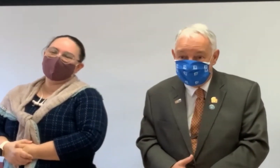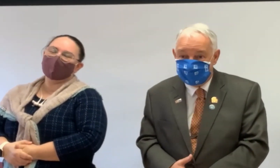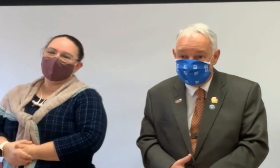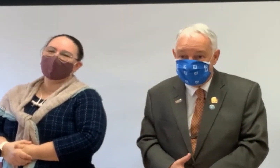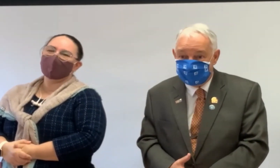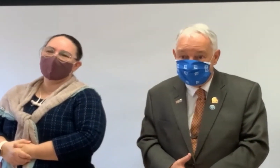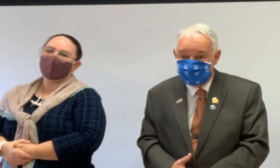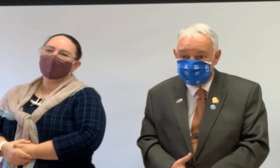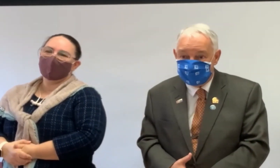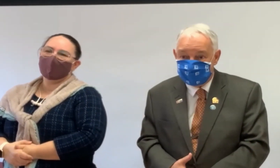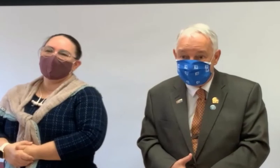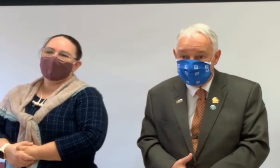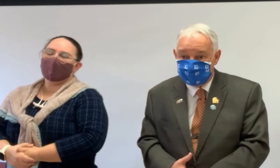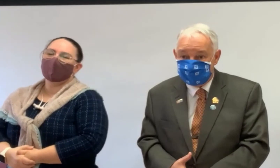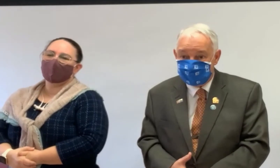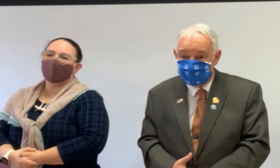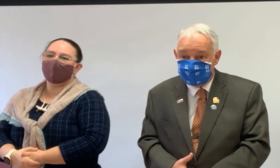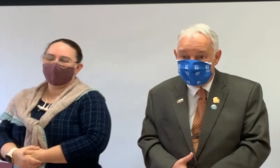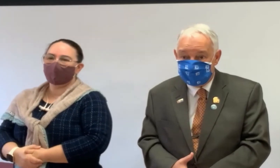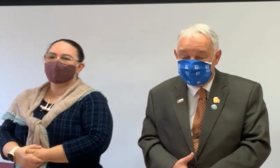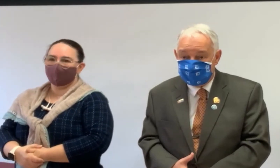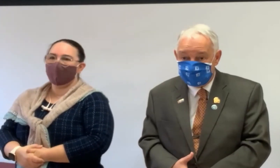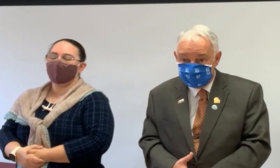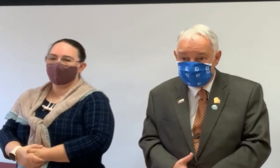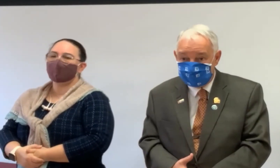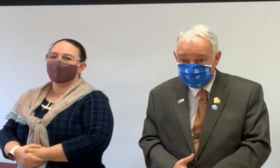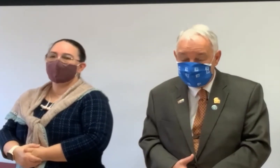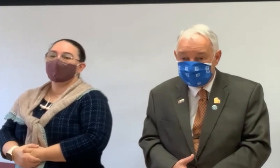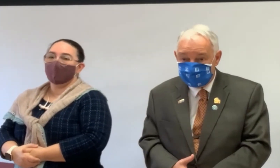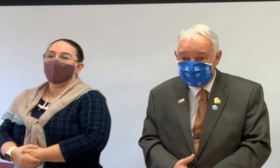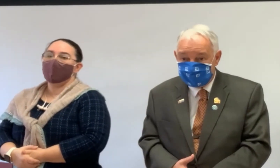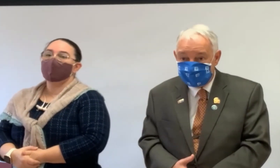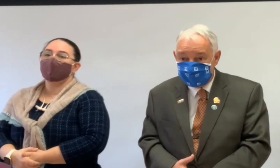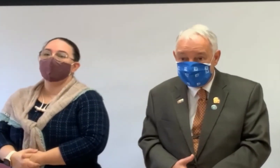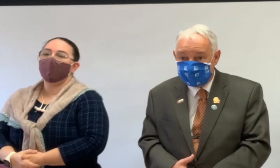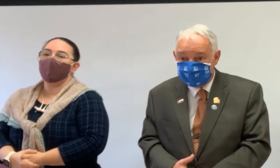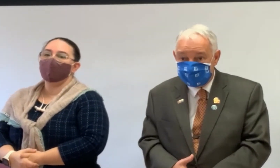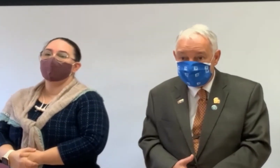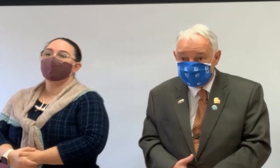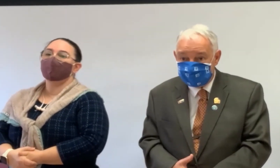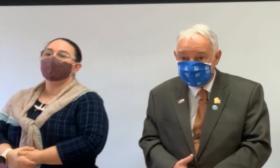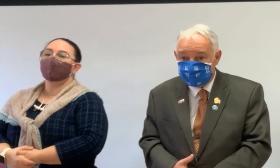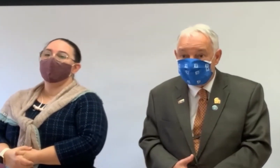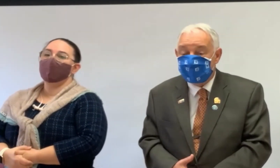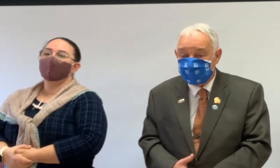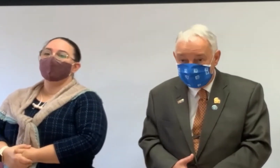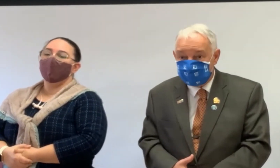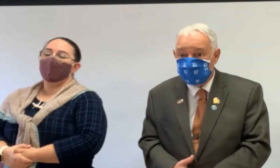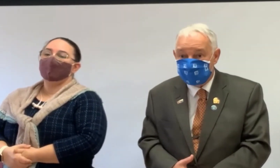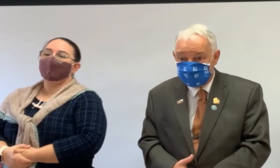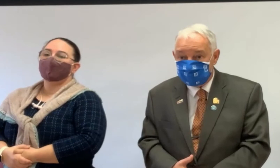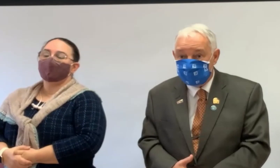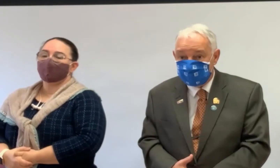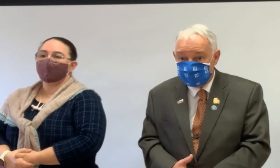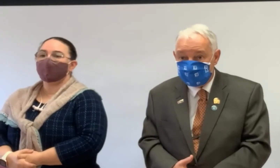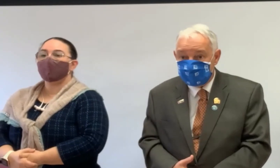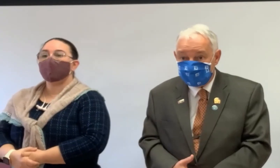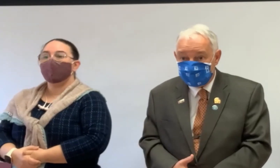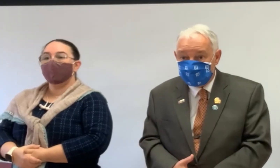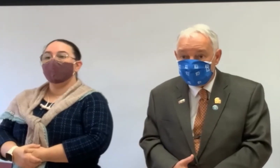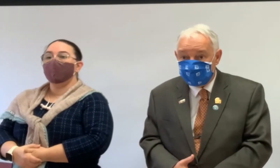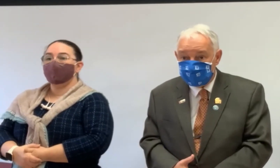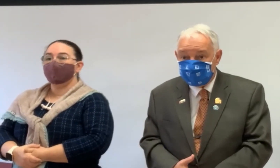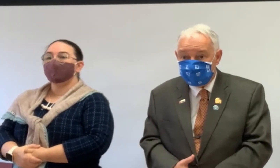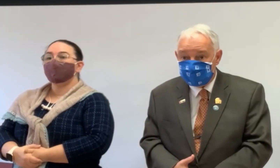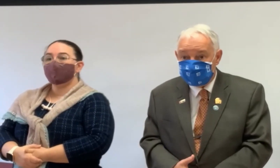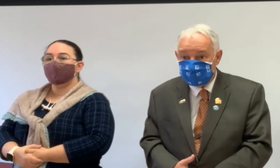don't owe anything on the house and it's just your tax and you